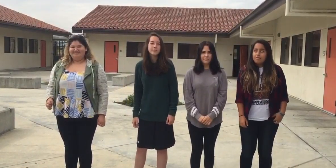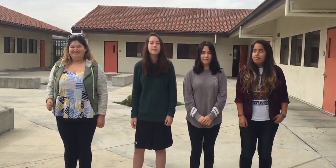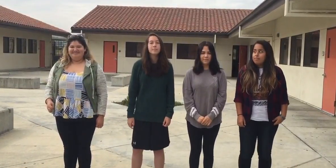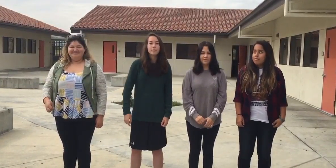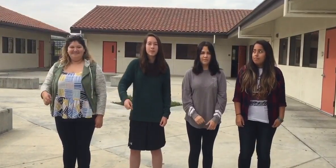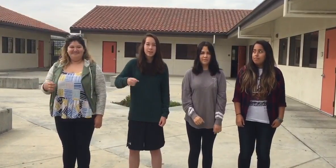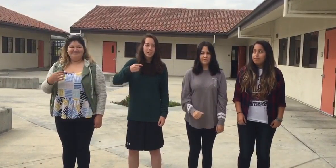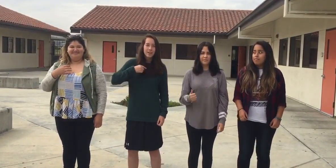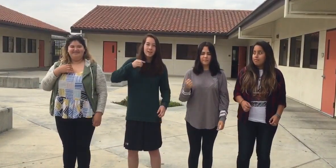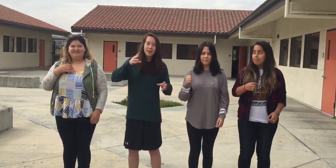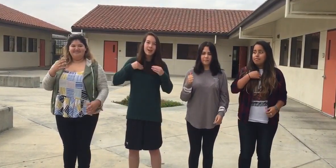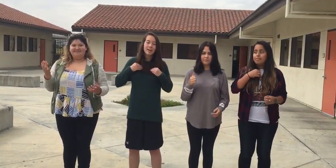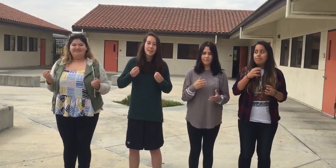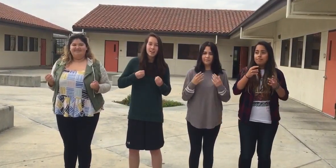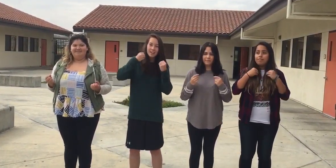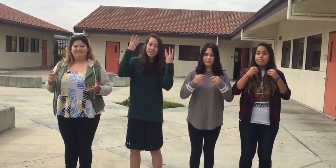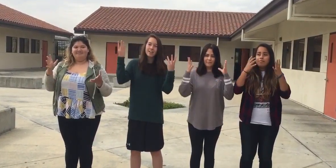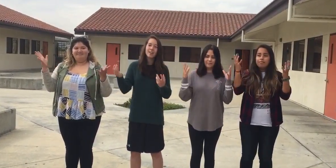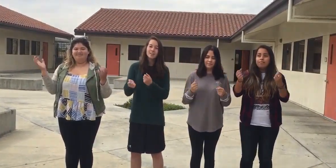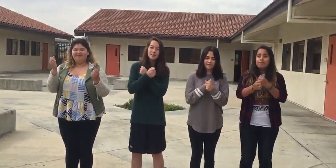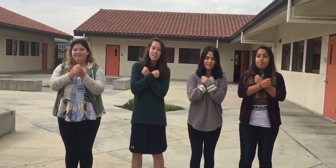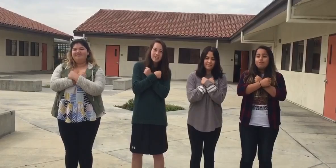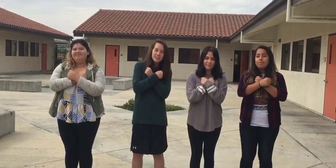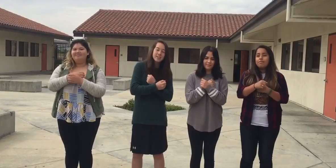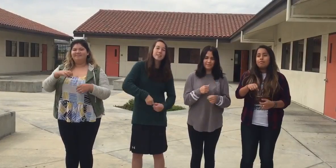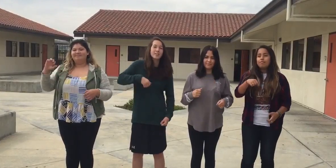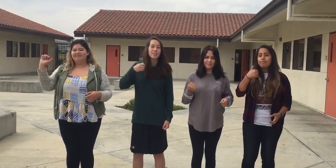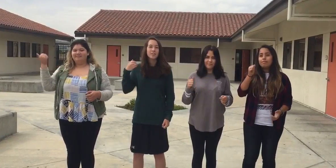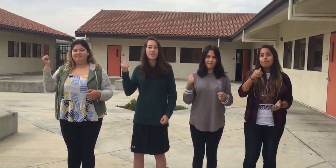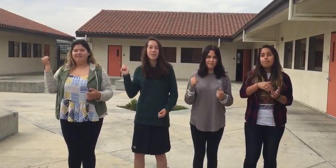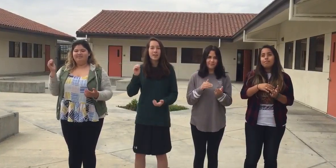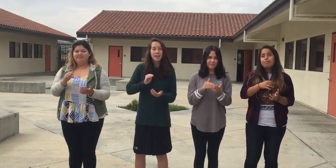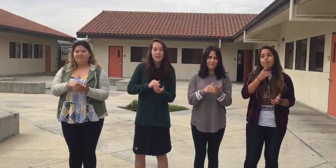Cause everything is never as it seems